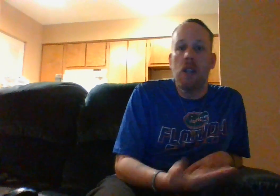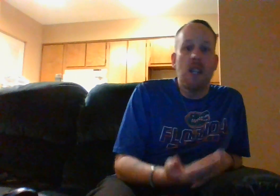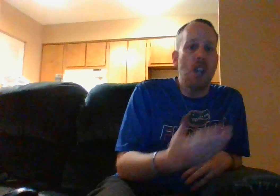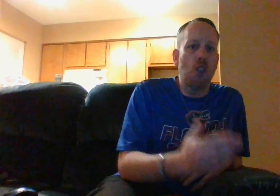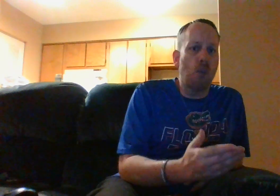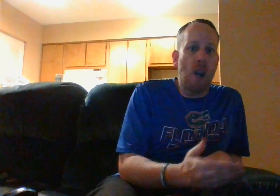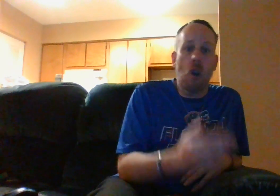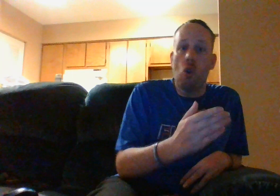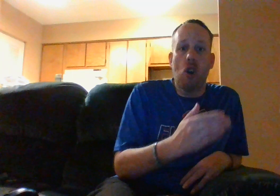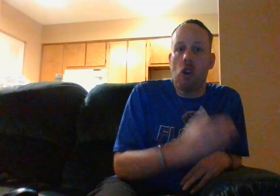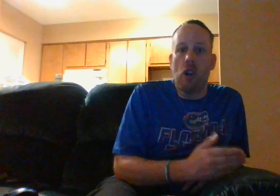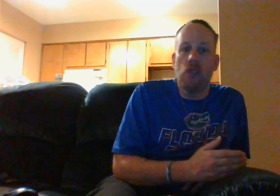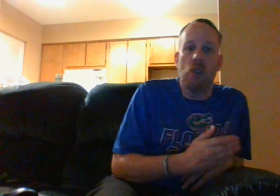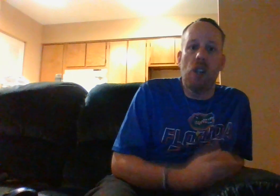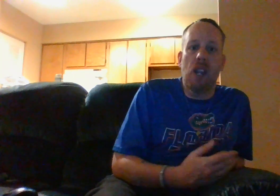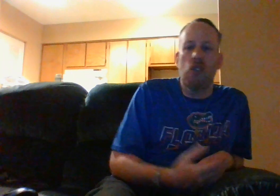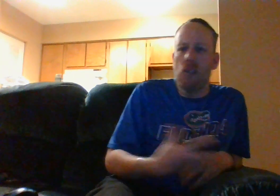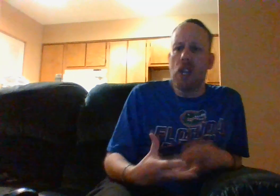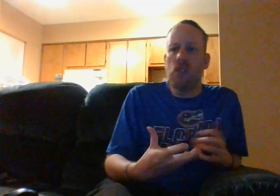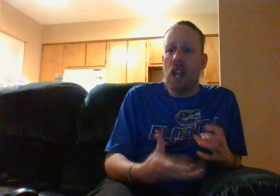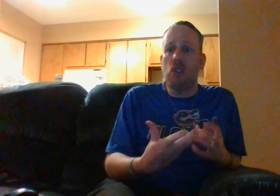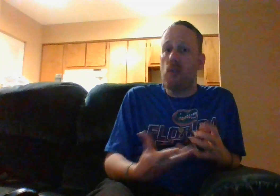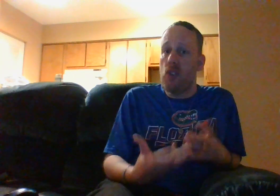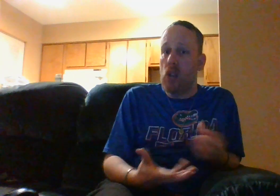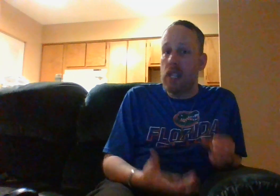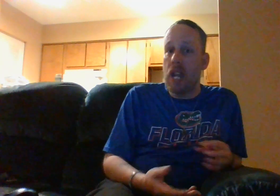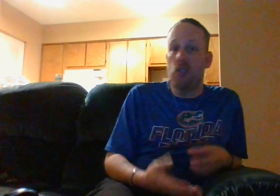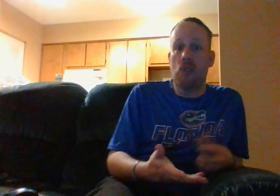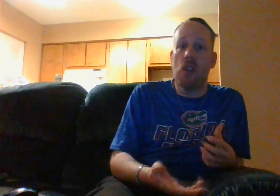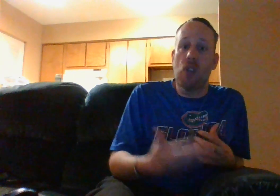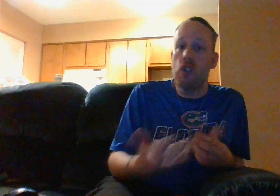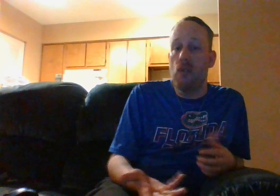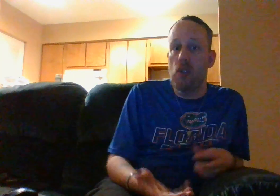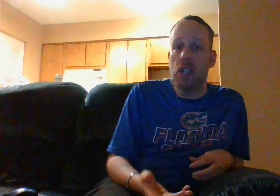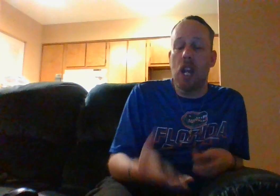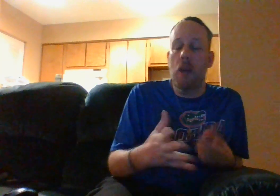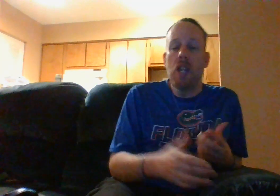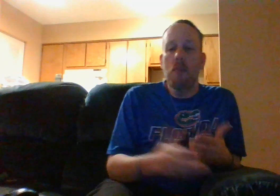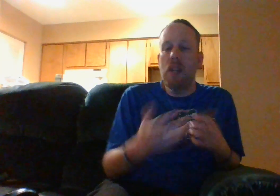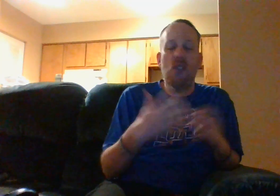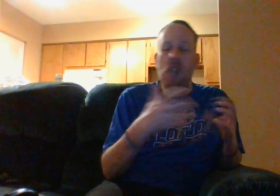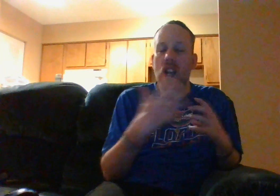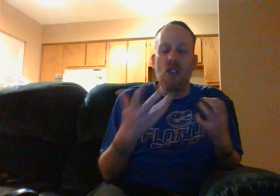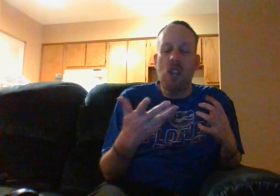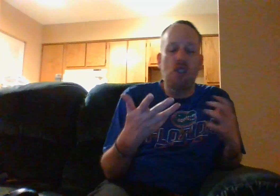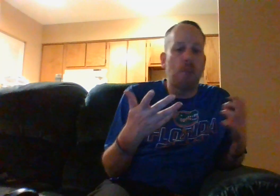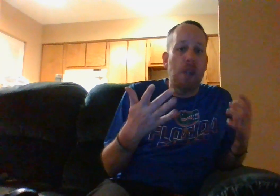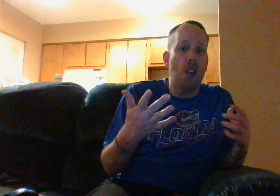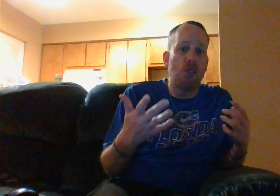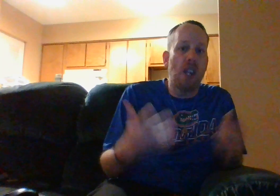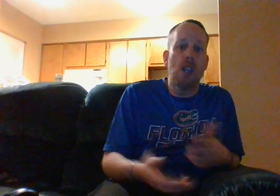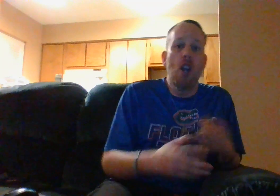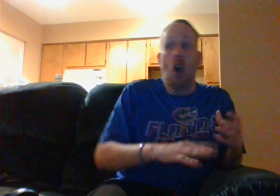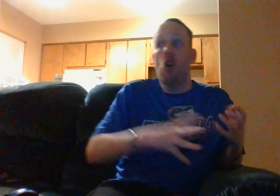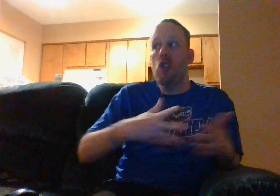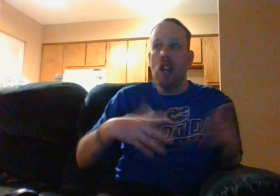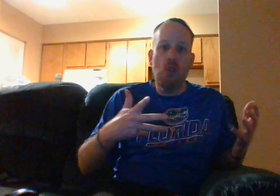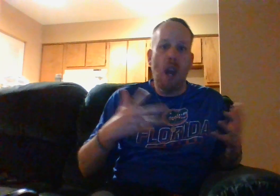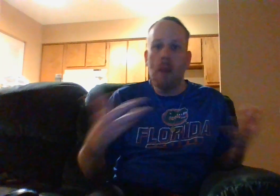it's a threat or or it's on right sometimes i do feel like that sometimes i do feel like that but it's not it's not just because like oh yeah you have